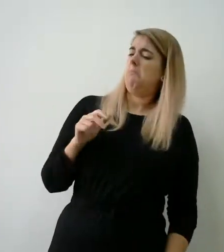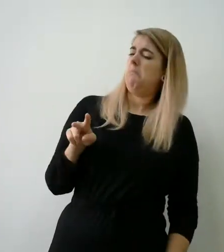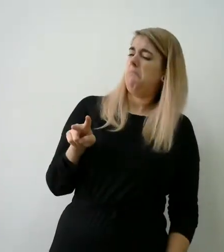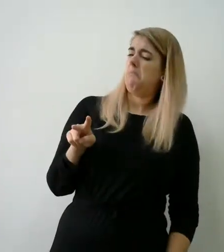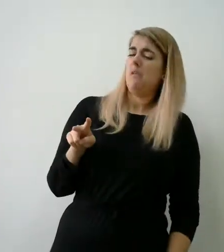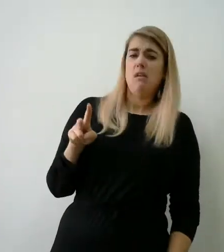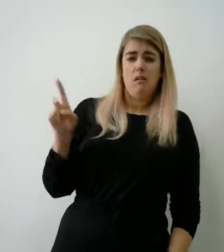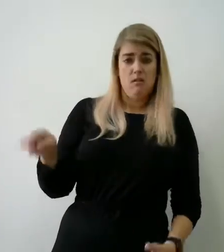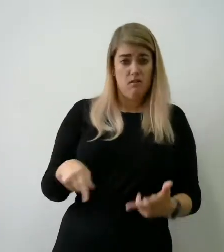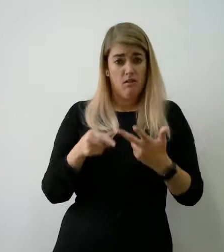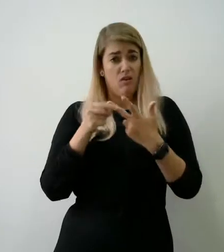Excessive lack of confidence